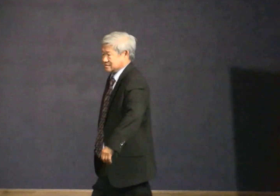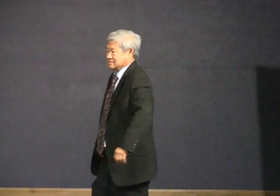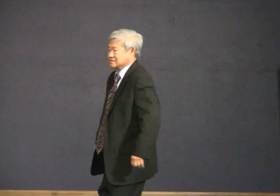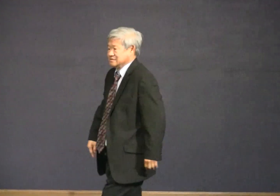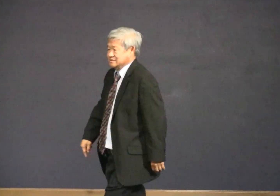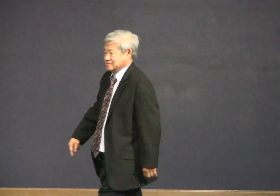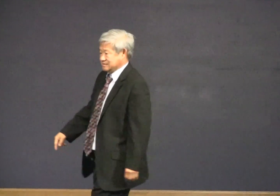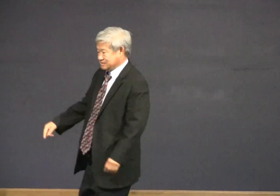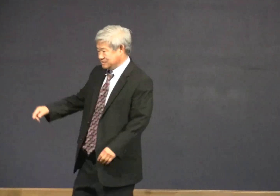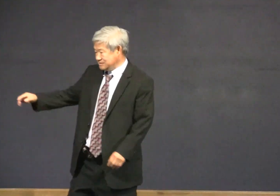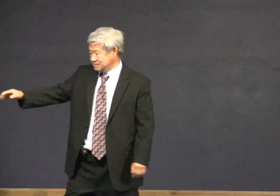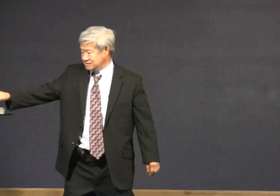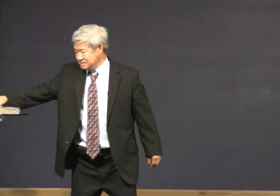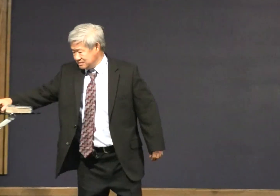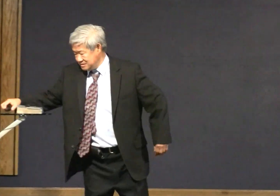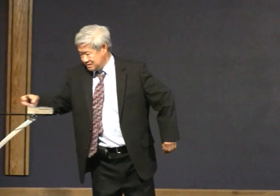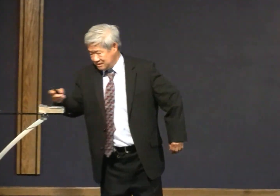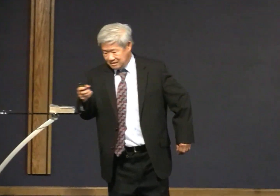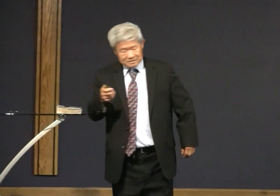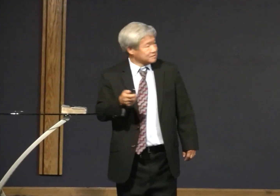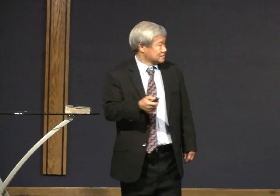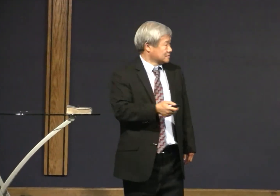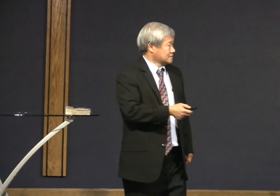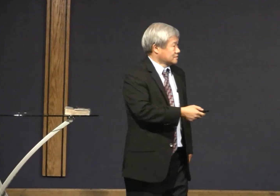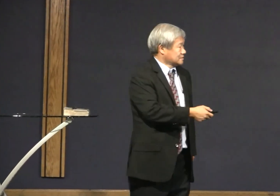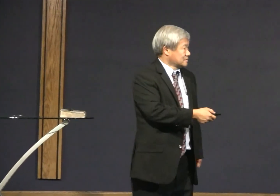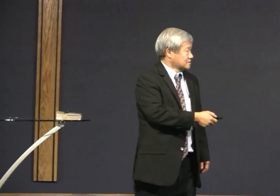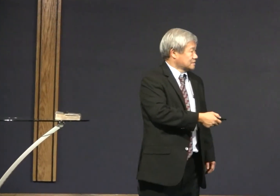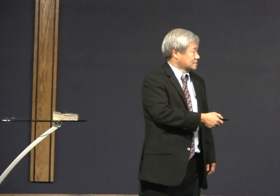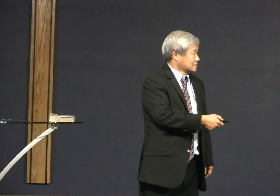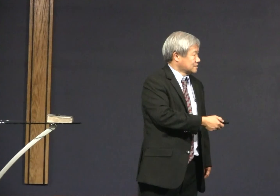So, eternal life is salvation.